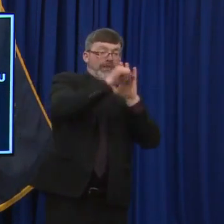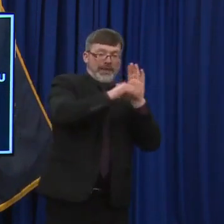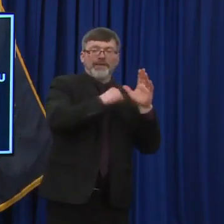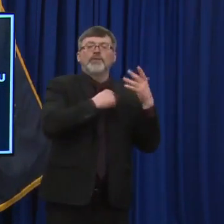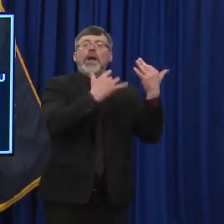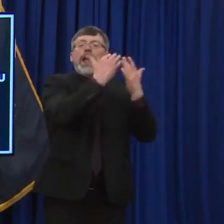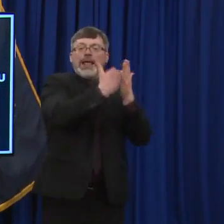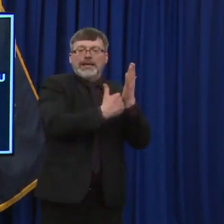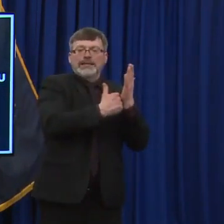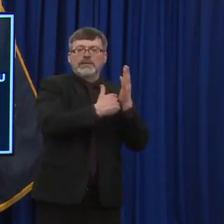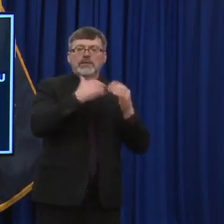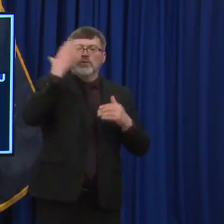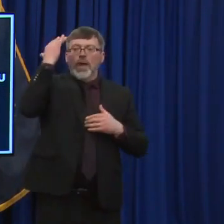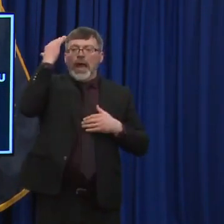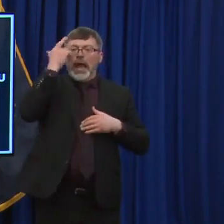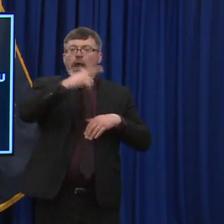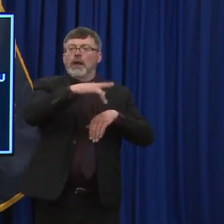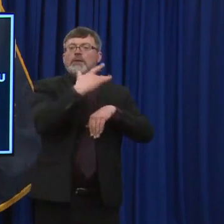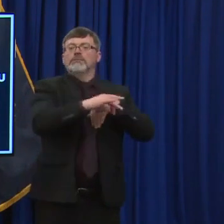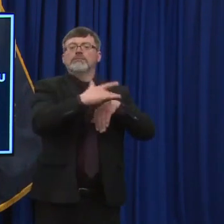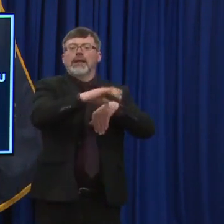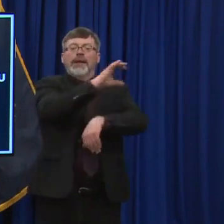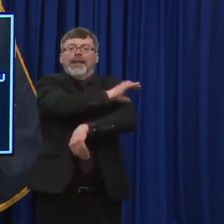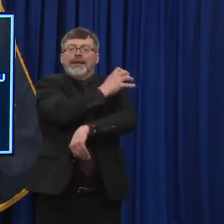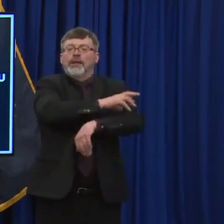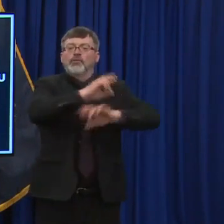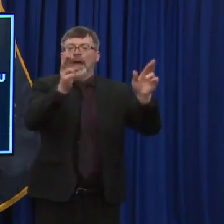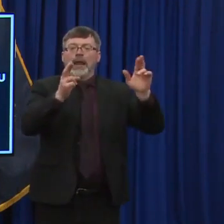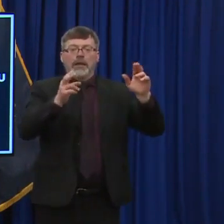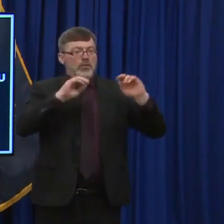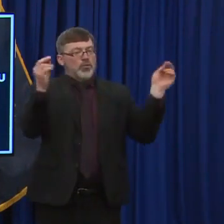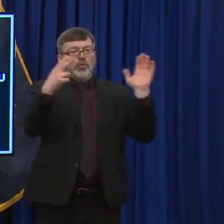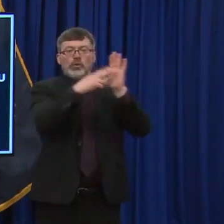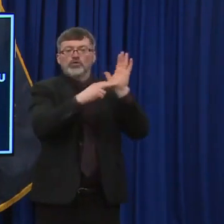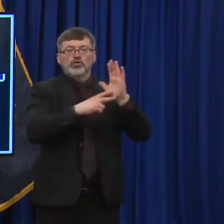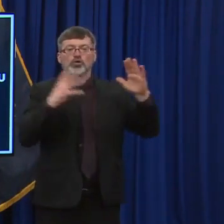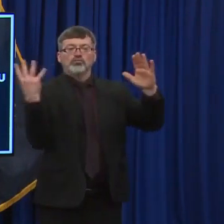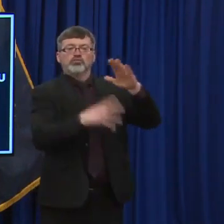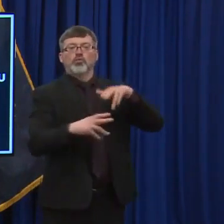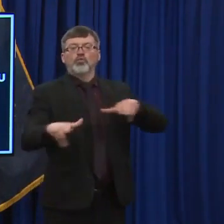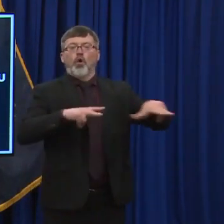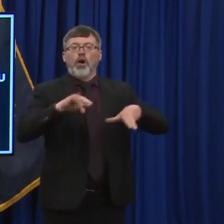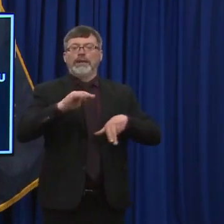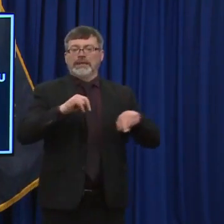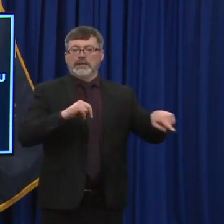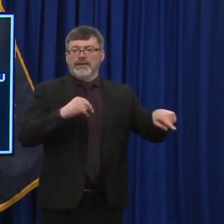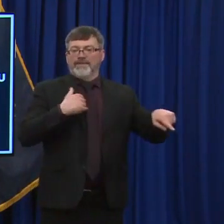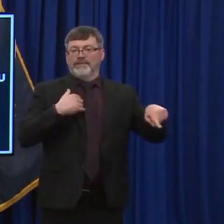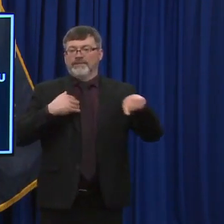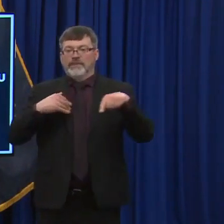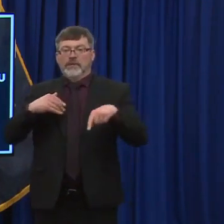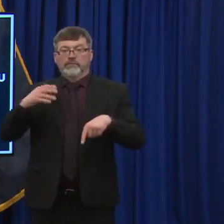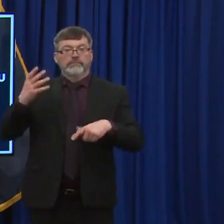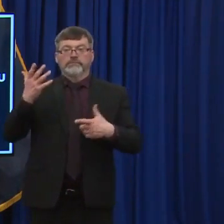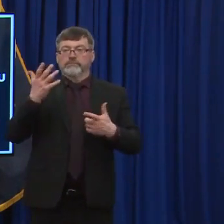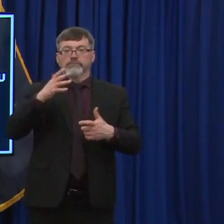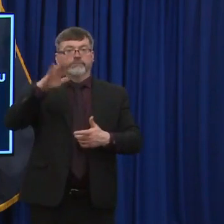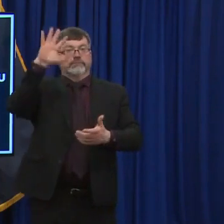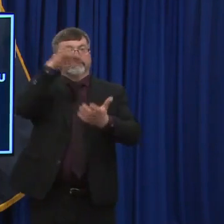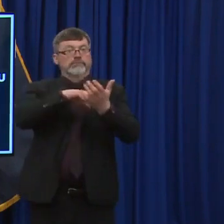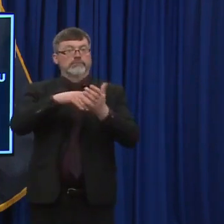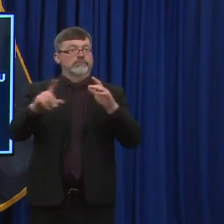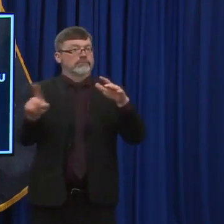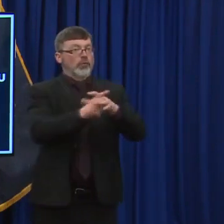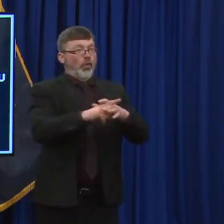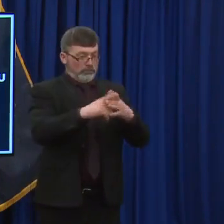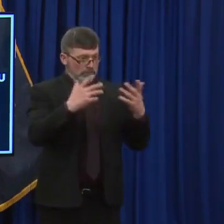um, vaccine sites where you're not registering for a time. It's just, we're going to take the first 5,000 people that show up and, uh, you know, everyone